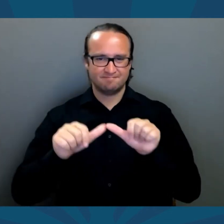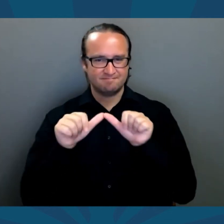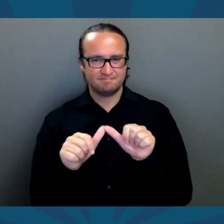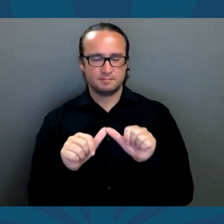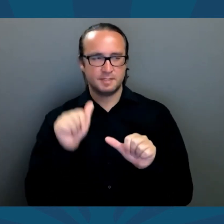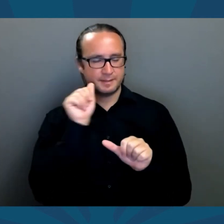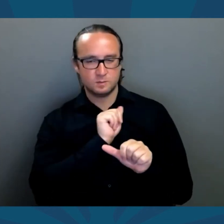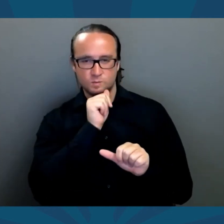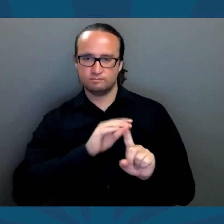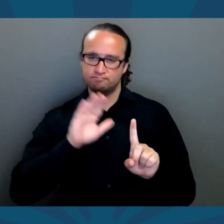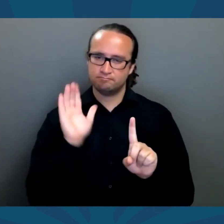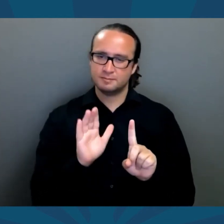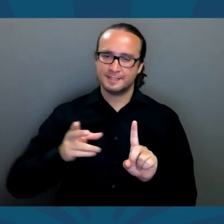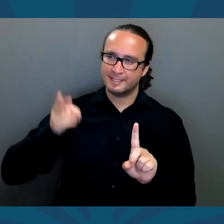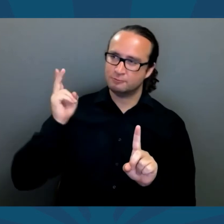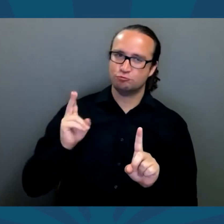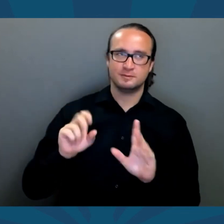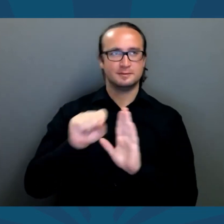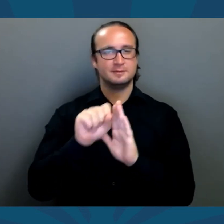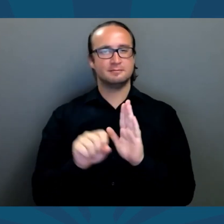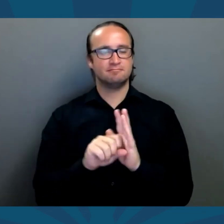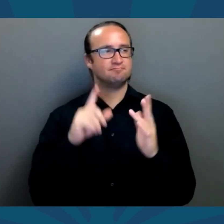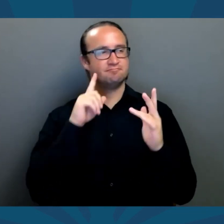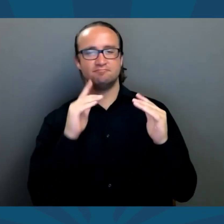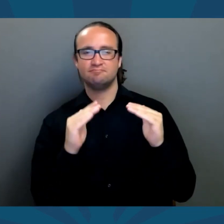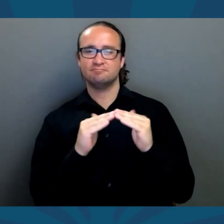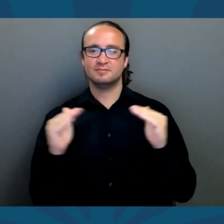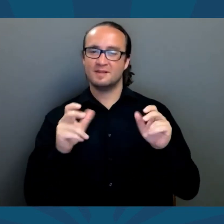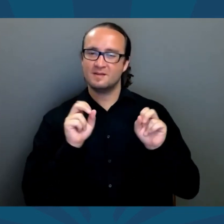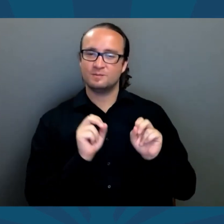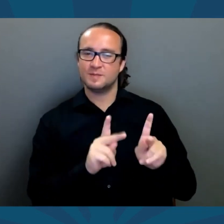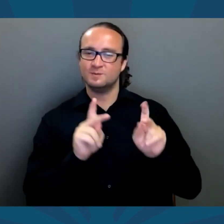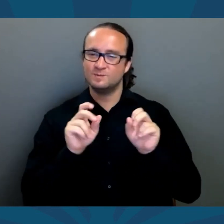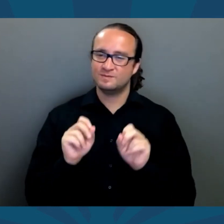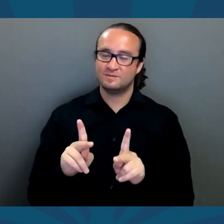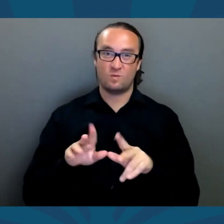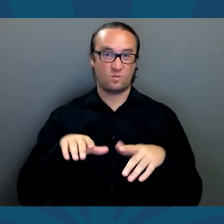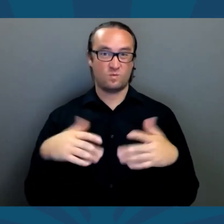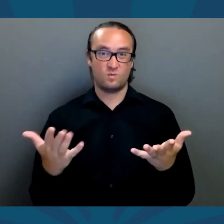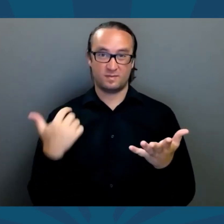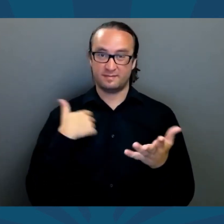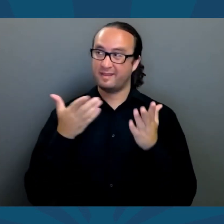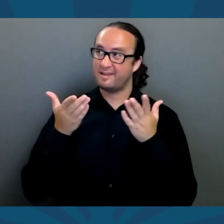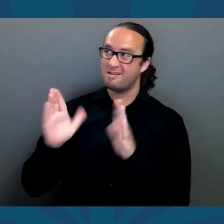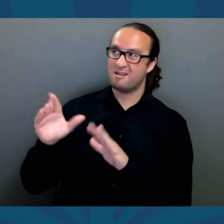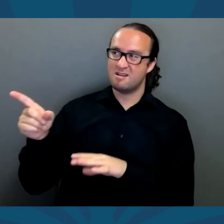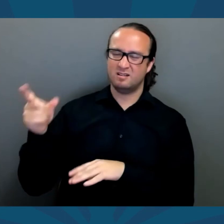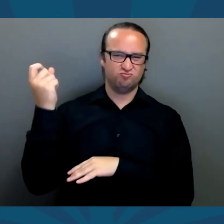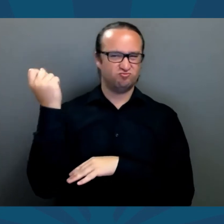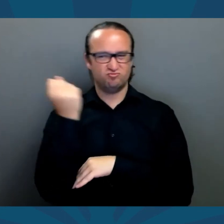We either maintain Arizona history as a state of opportunity or we allow radical